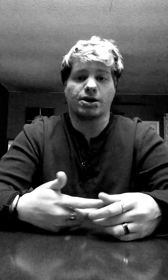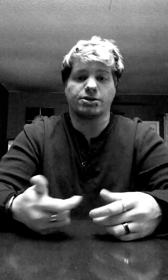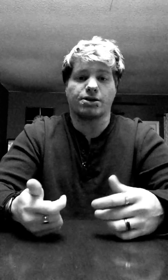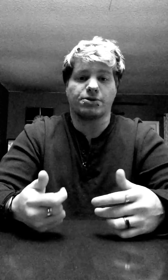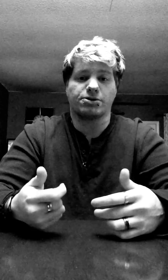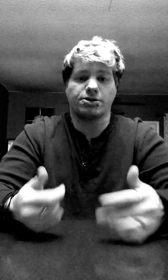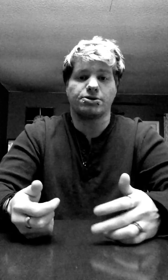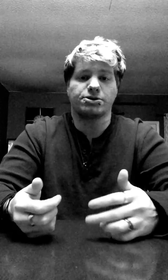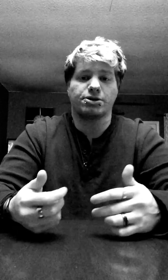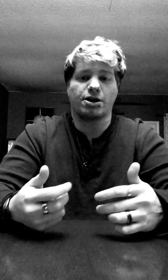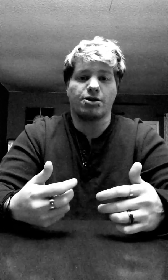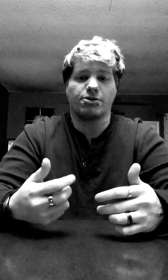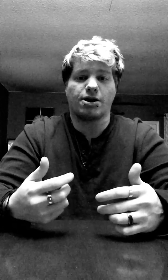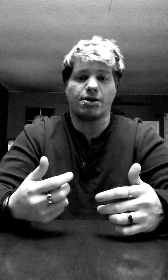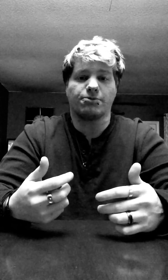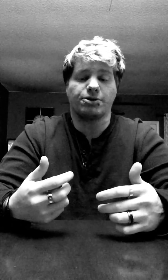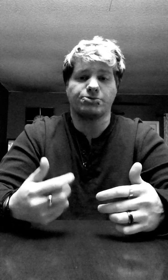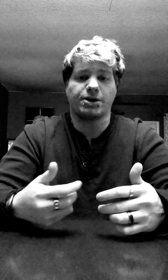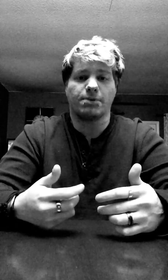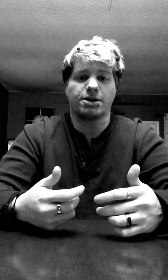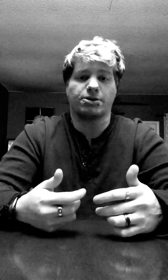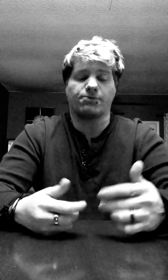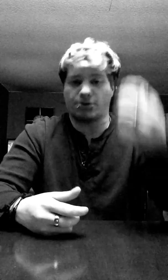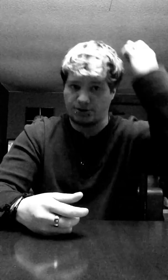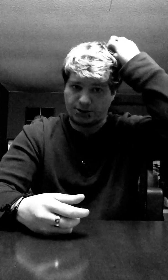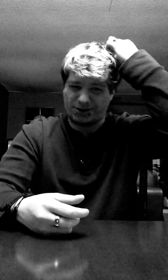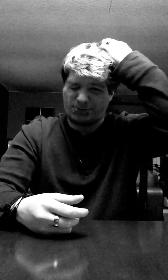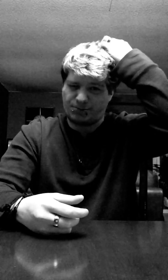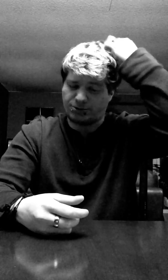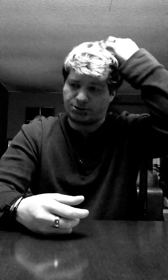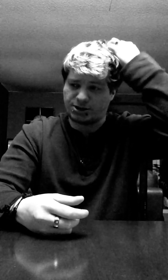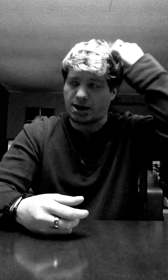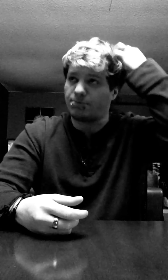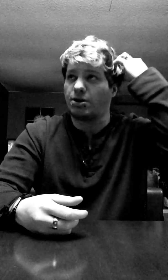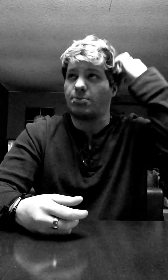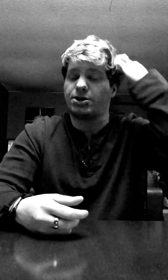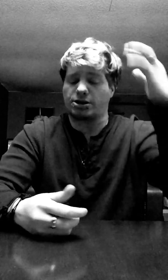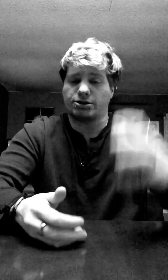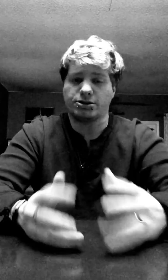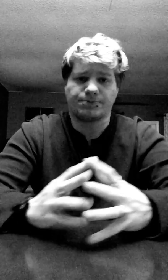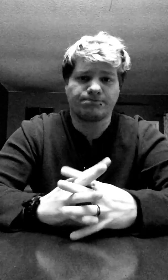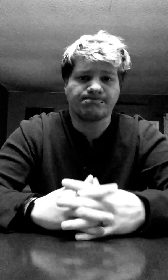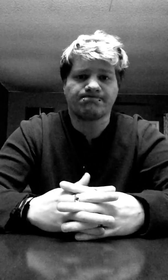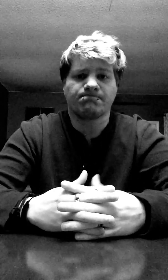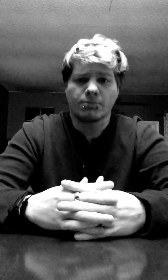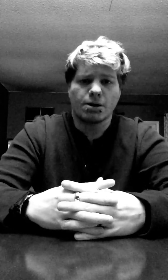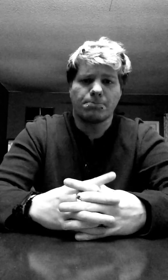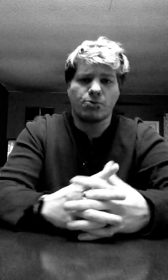and stuff. There, there's, uh, there's rehabs out there for people to stop, um, addictions. But